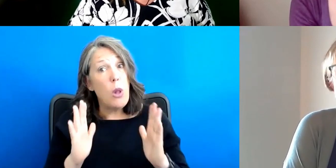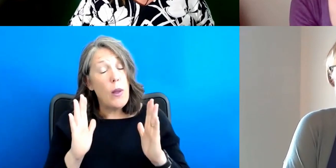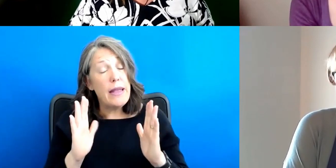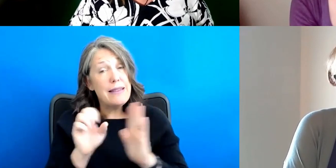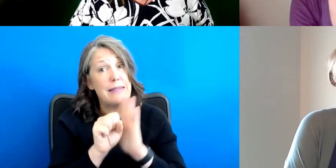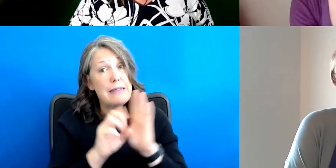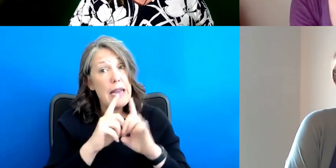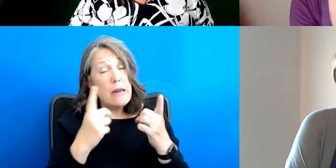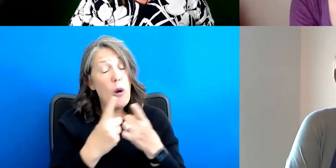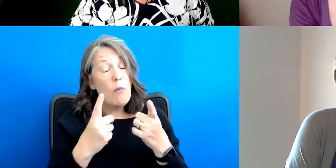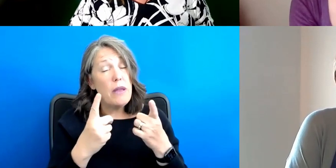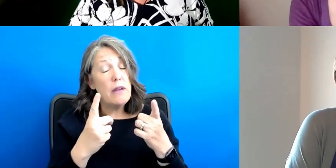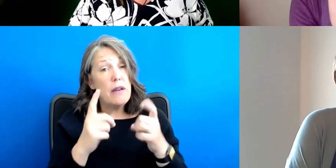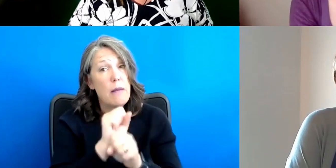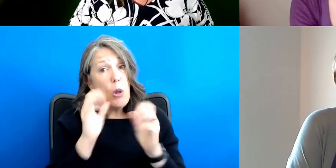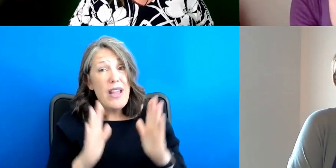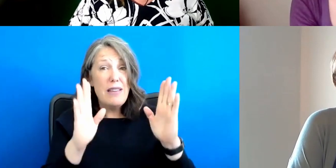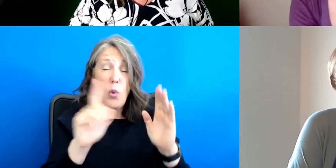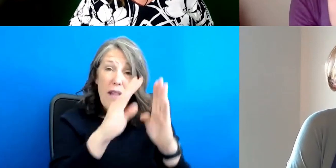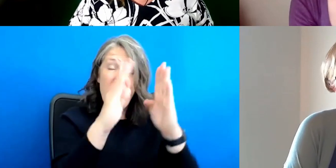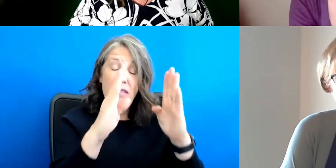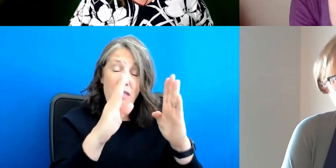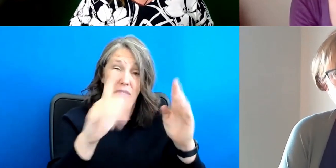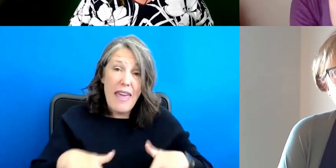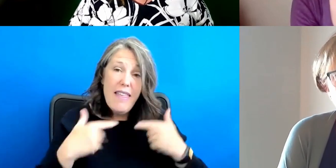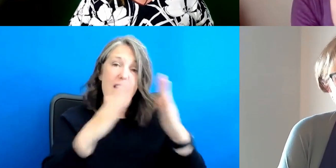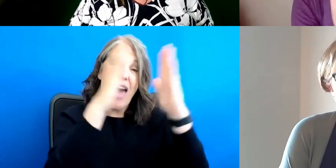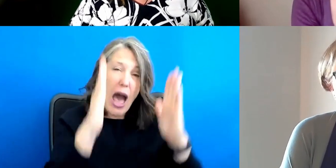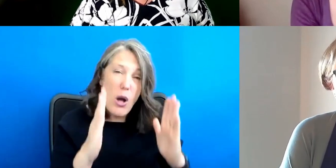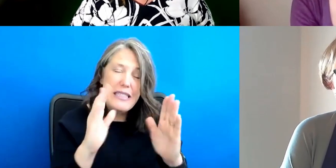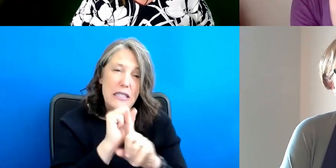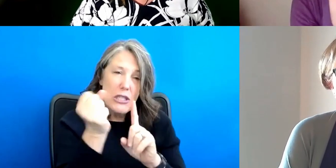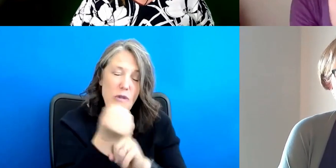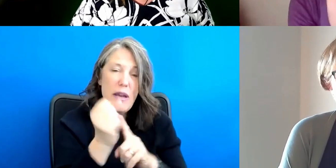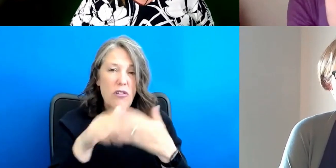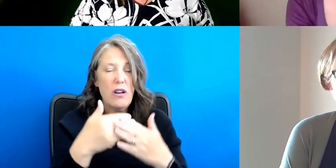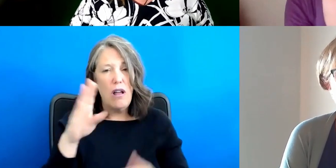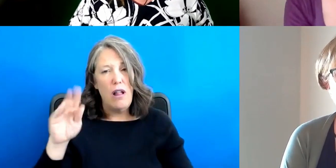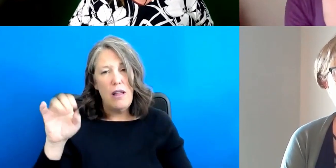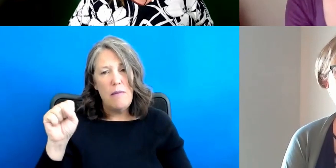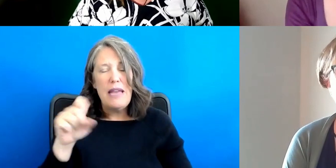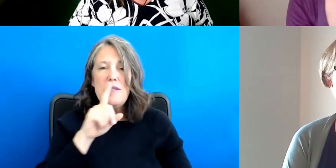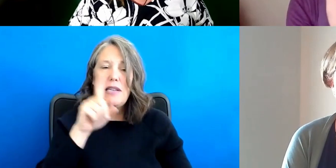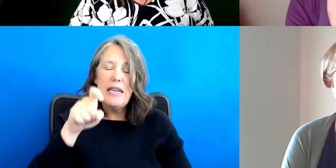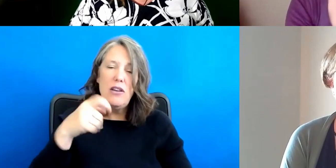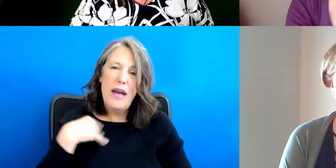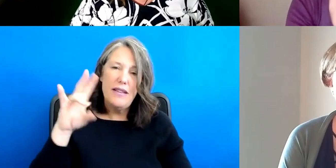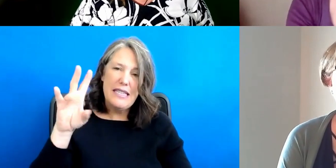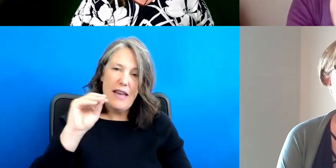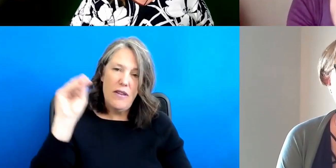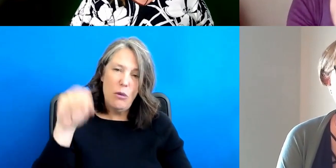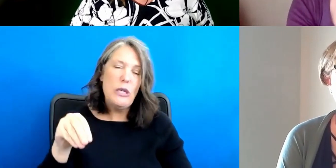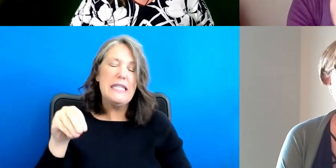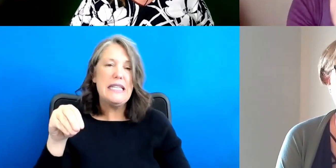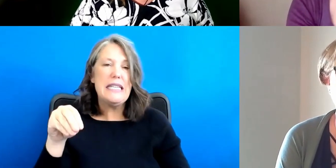employees and the department of defense, all of our bases are required to have 7% of the military housing